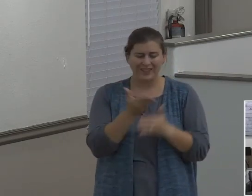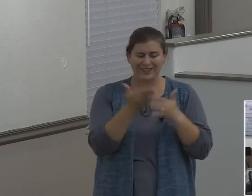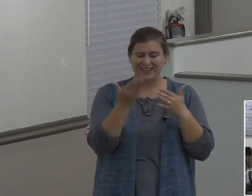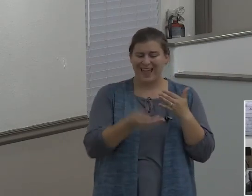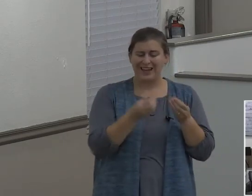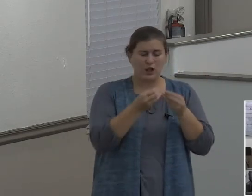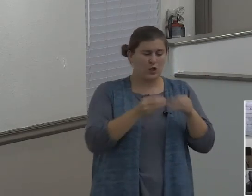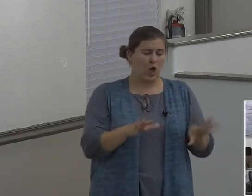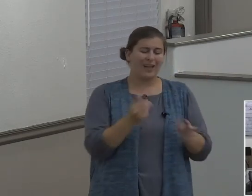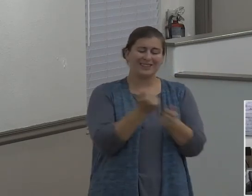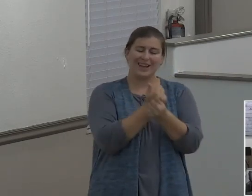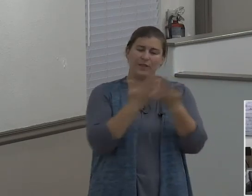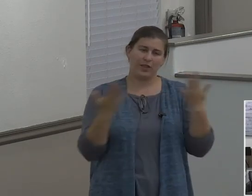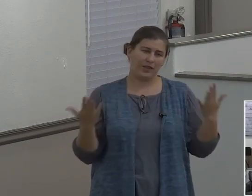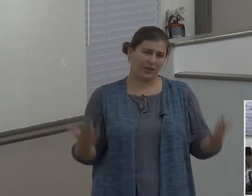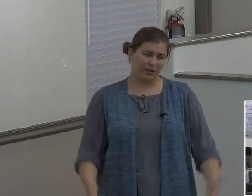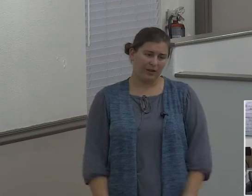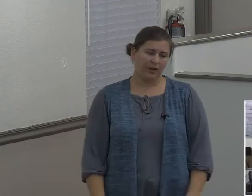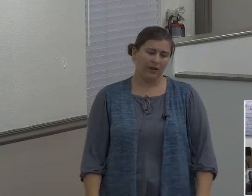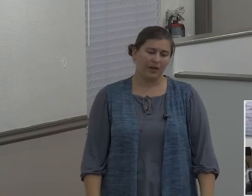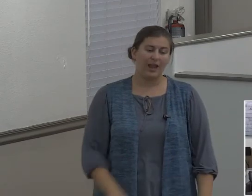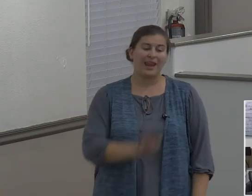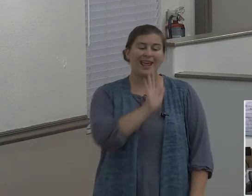and his own children,